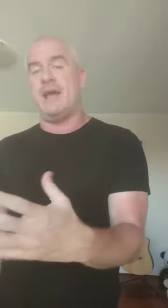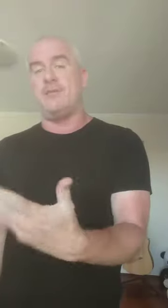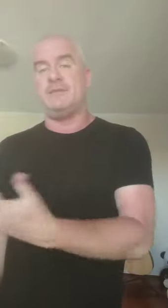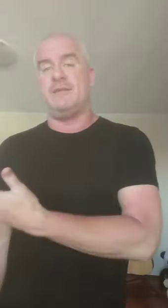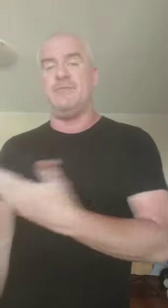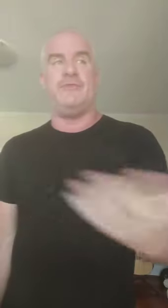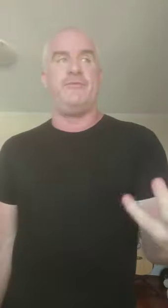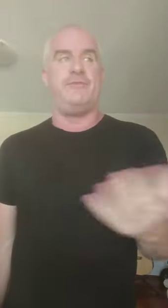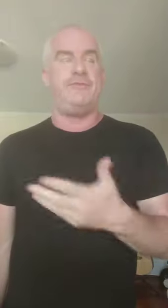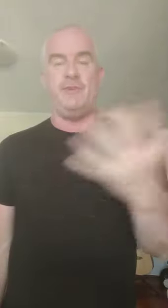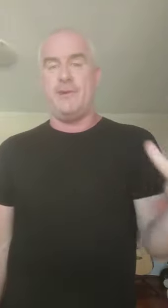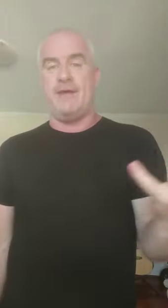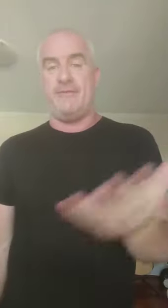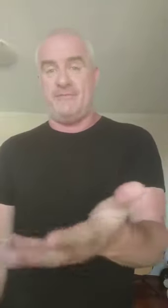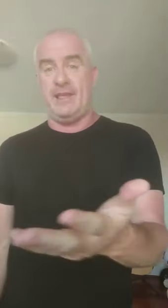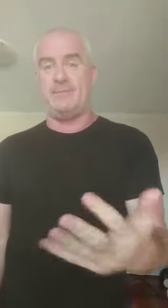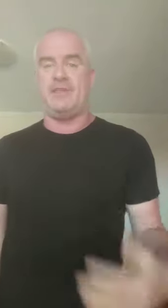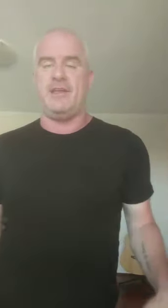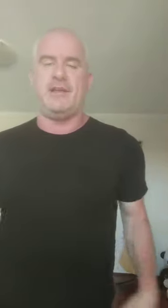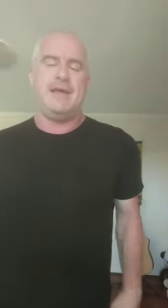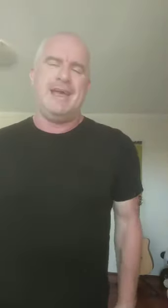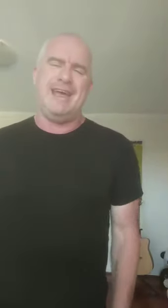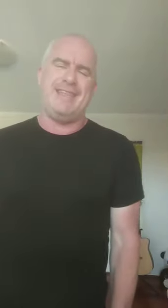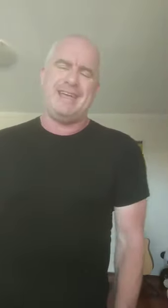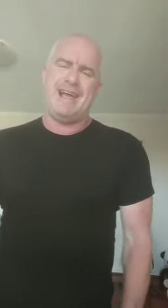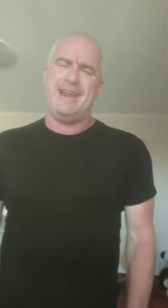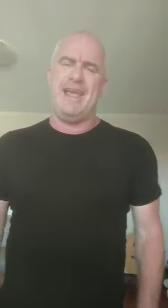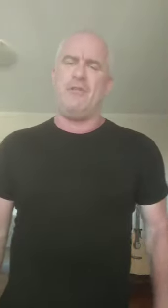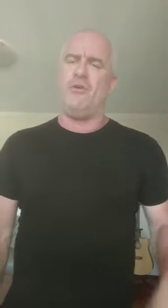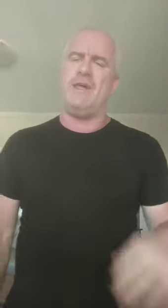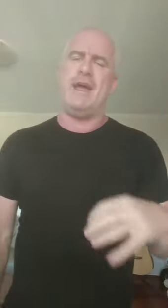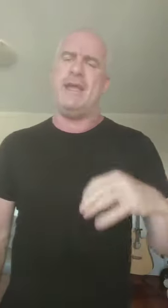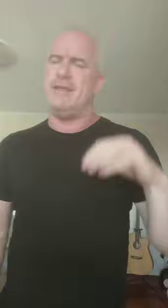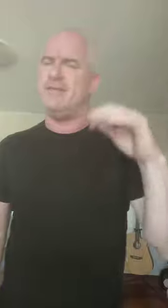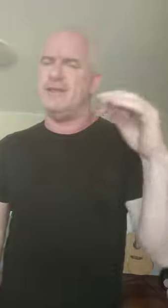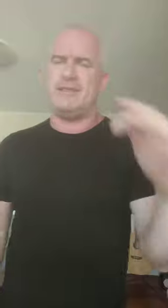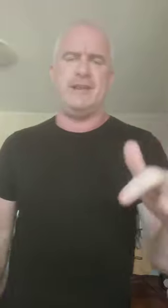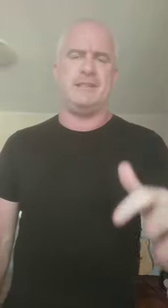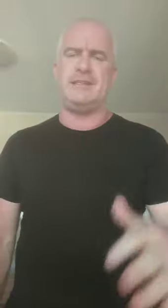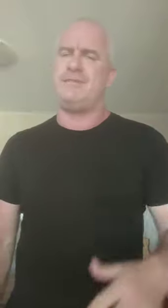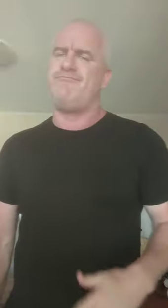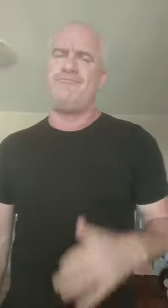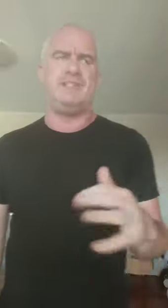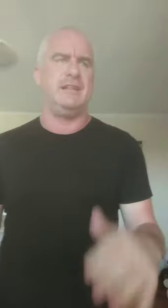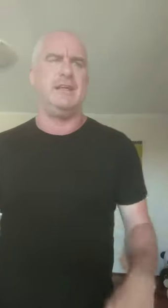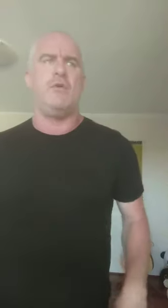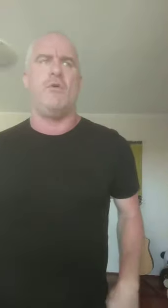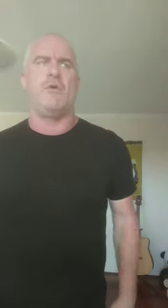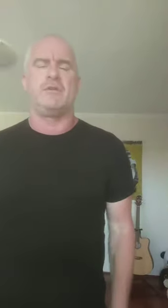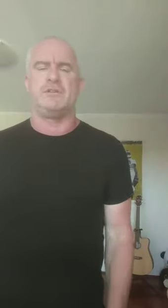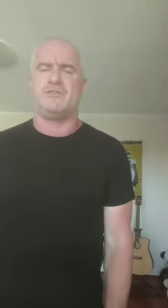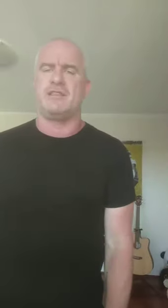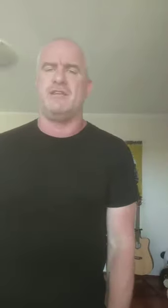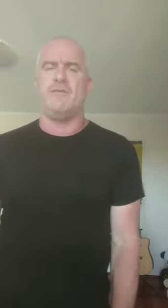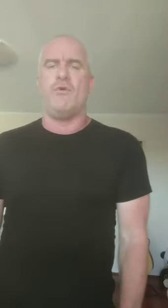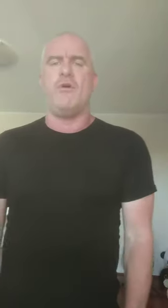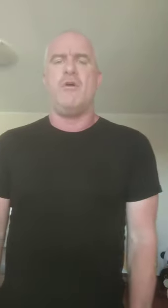table some new way for them to think, and they can't handle it they think that it's silly or destructive or